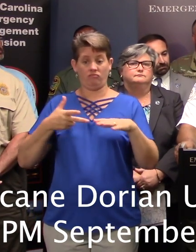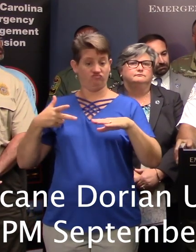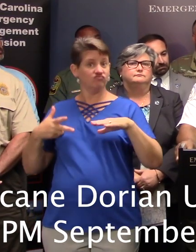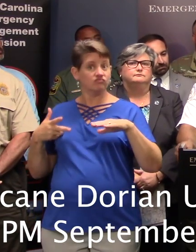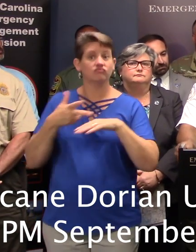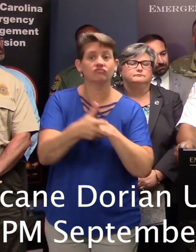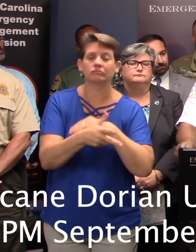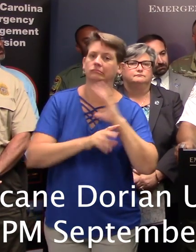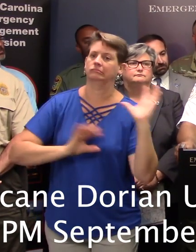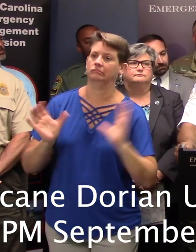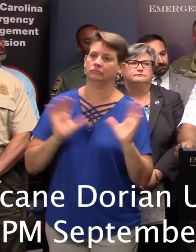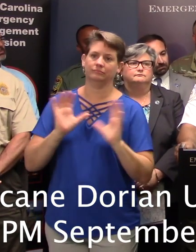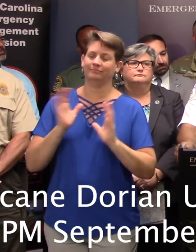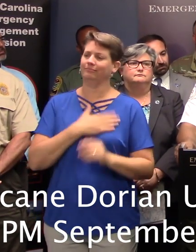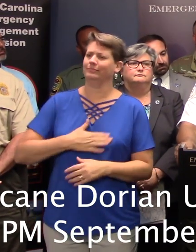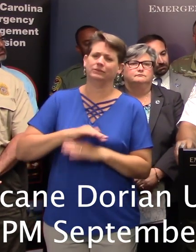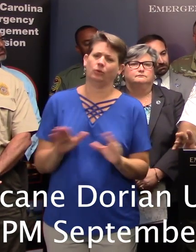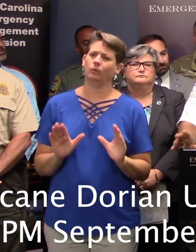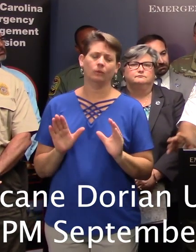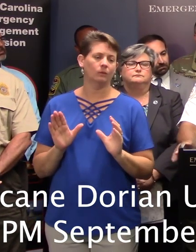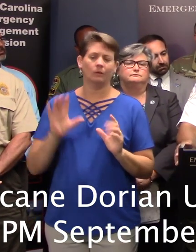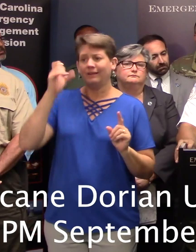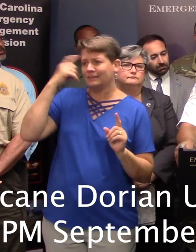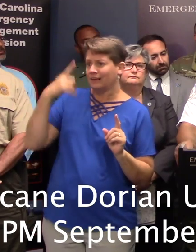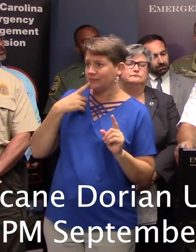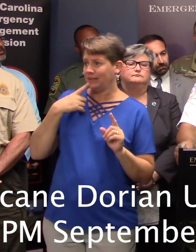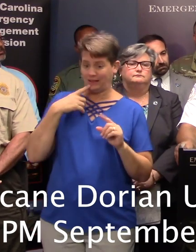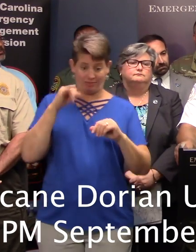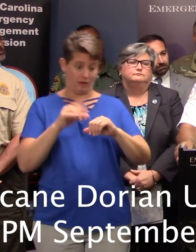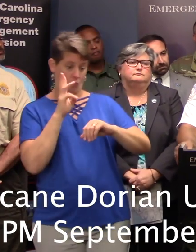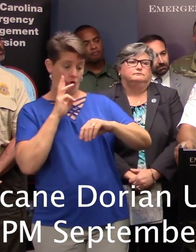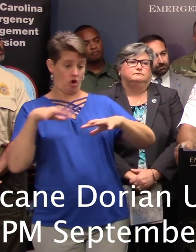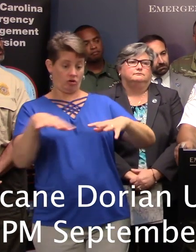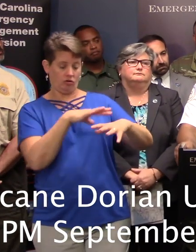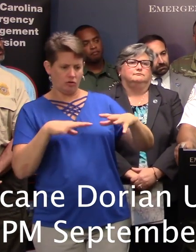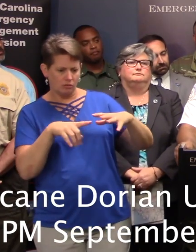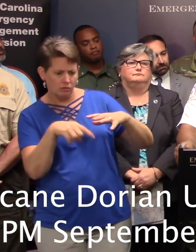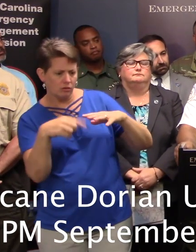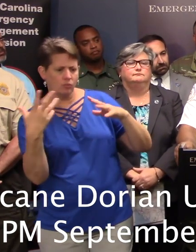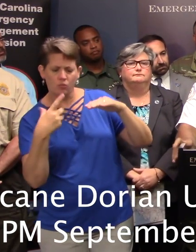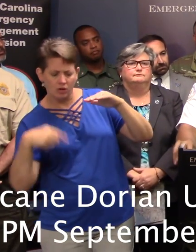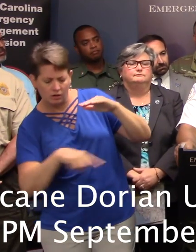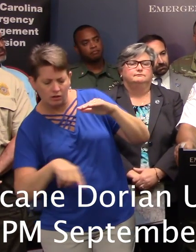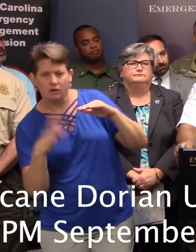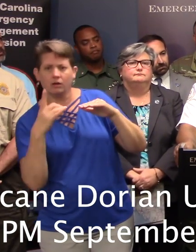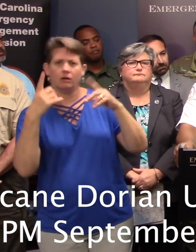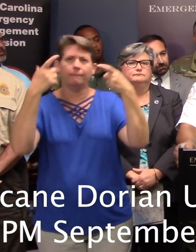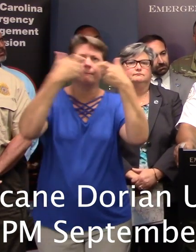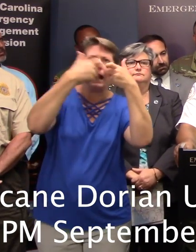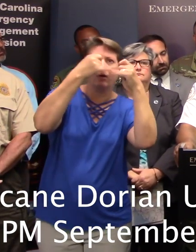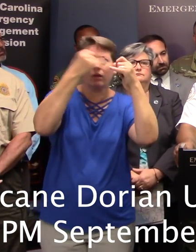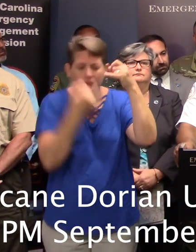standing water because, as the Governor said, we don't know what's under the standing water. It could be down power lines, it could be